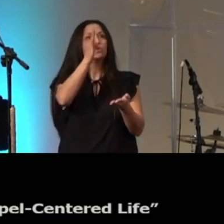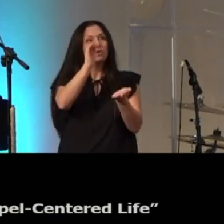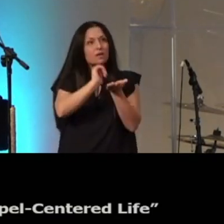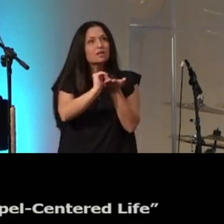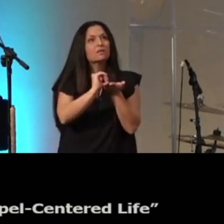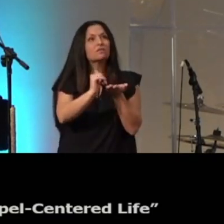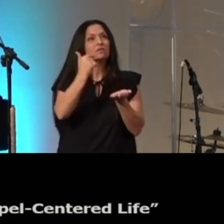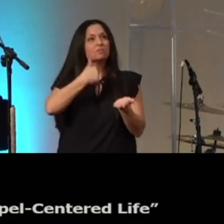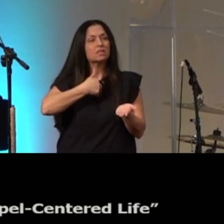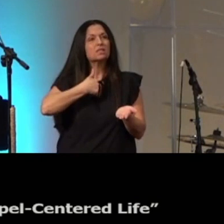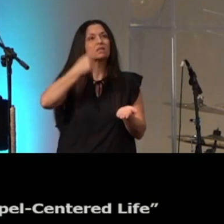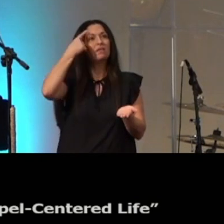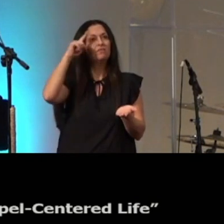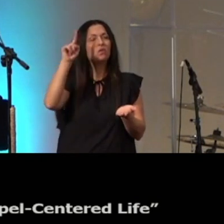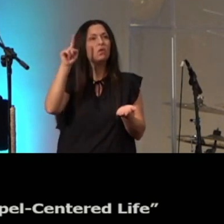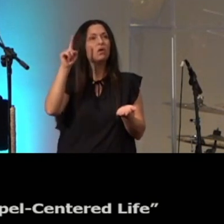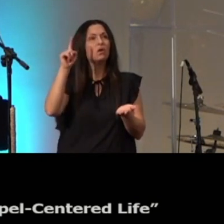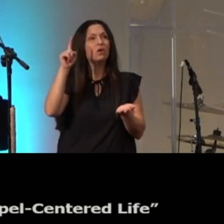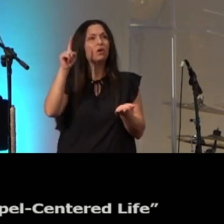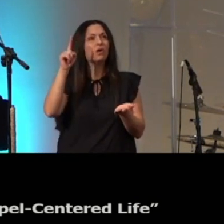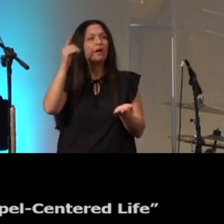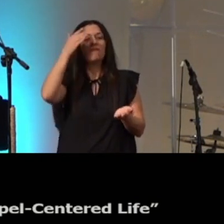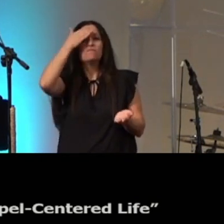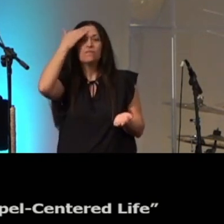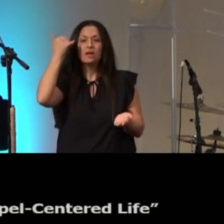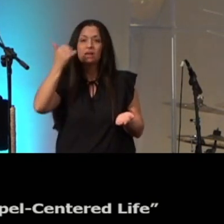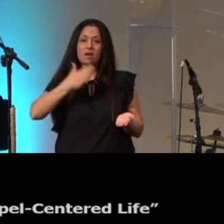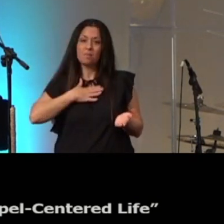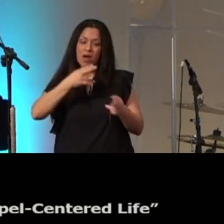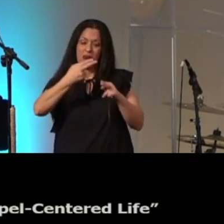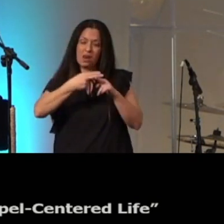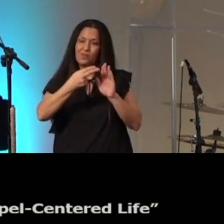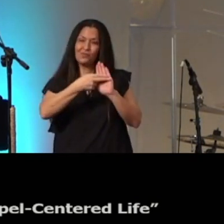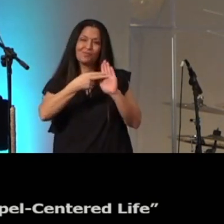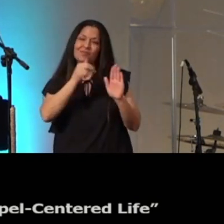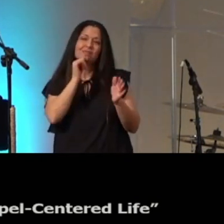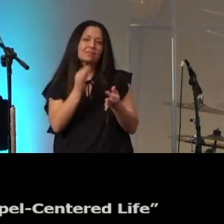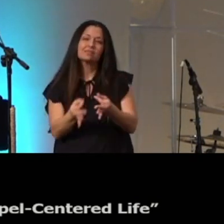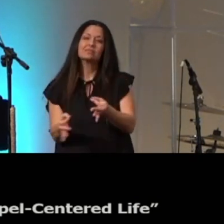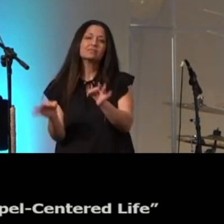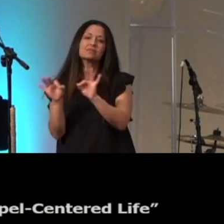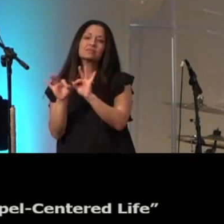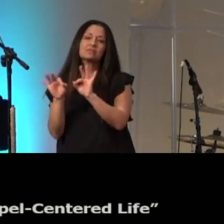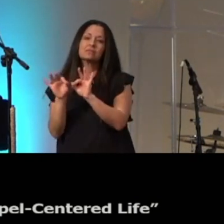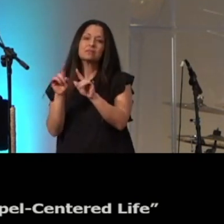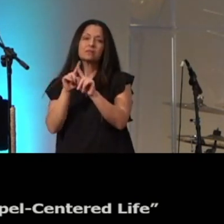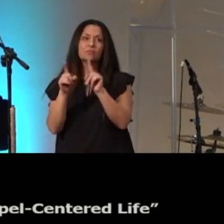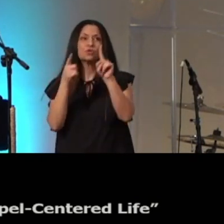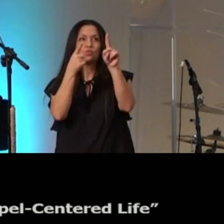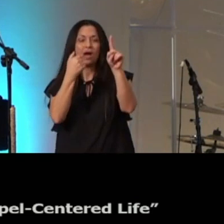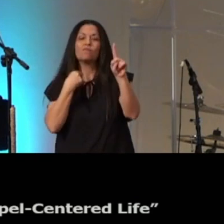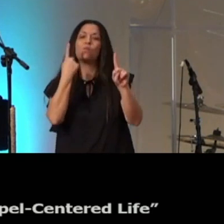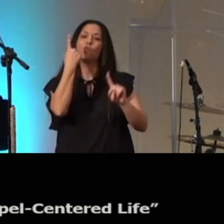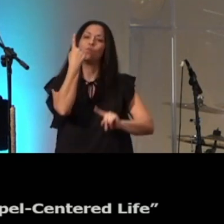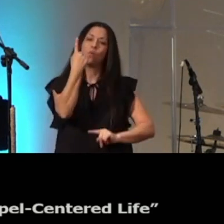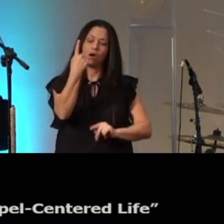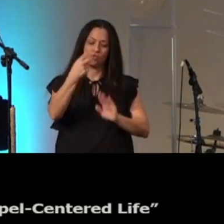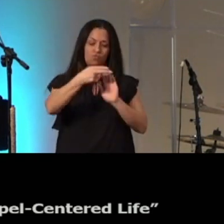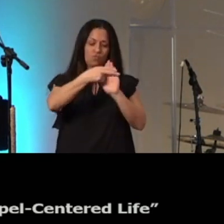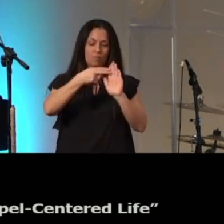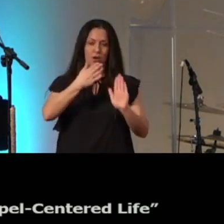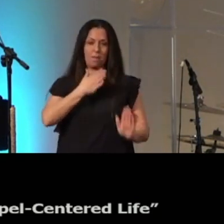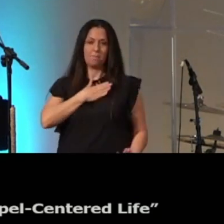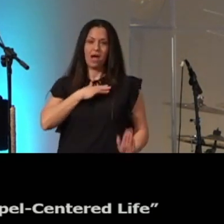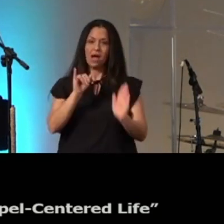for forgetting that my reputation doesn't matter that you have won a reputation for me that you have given me